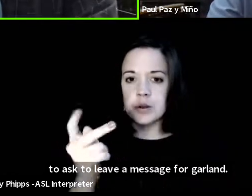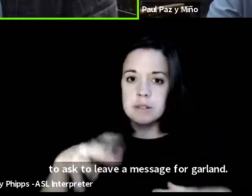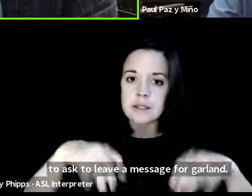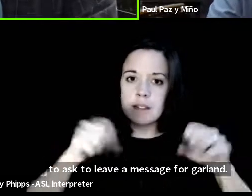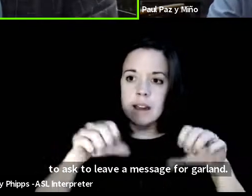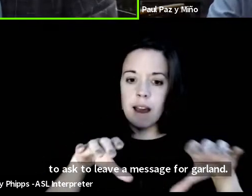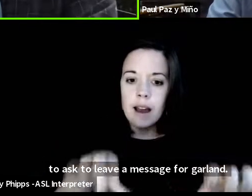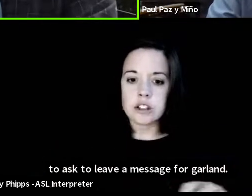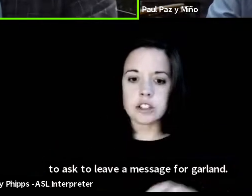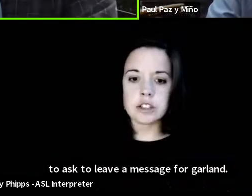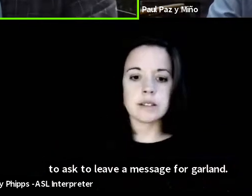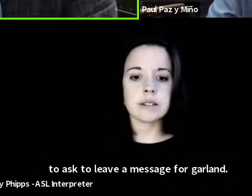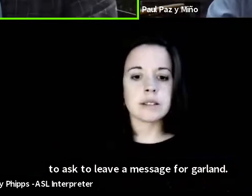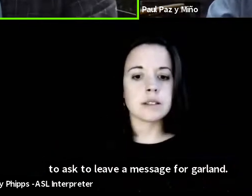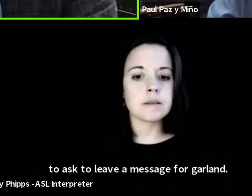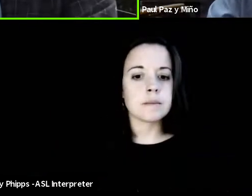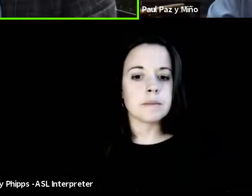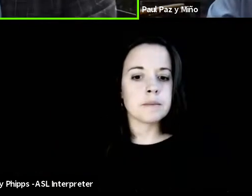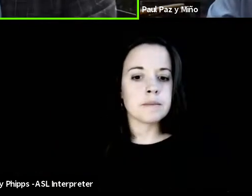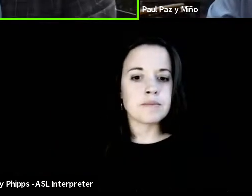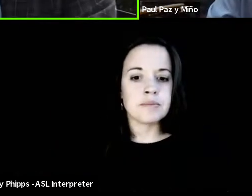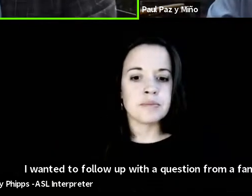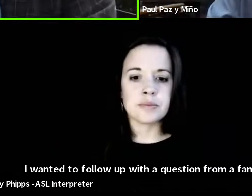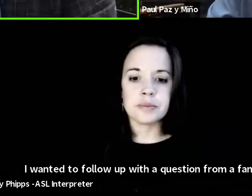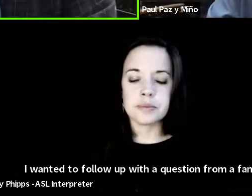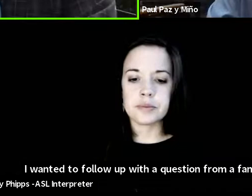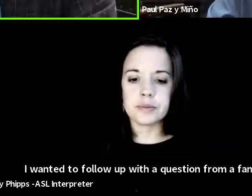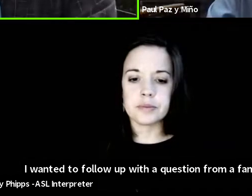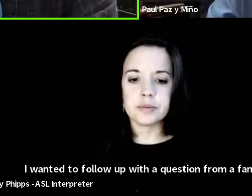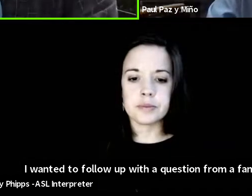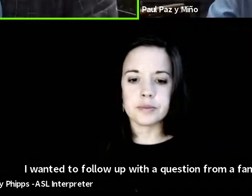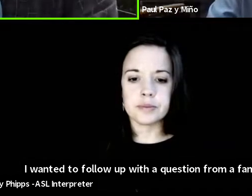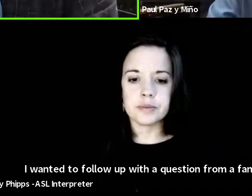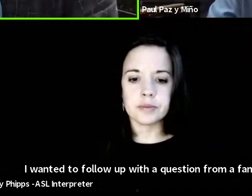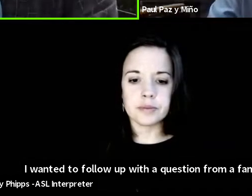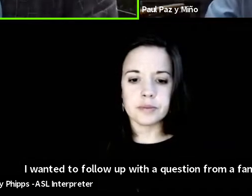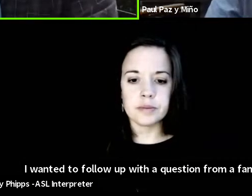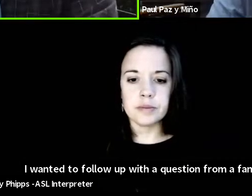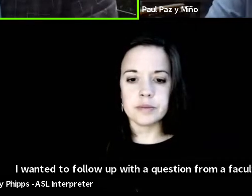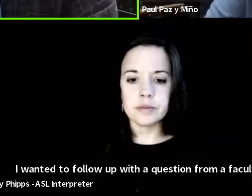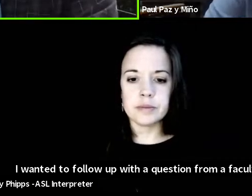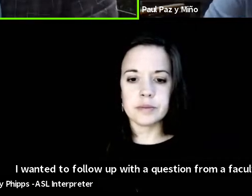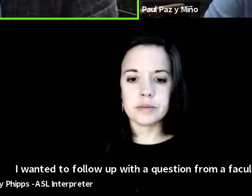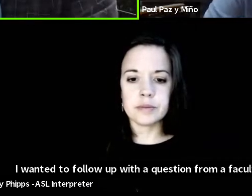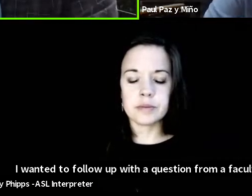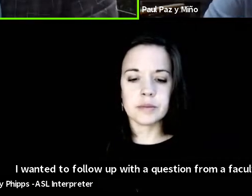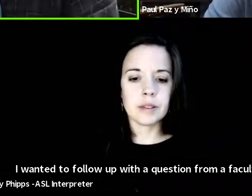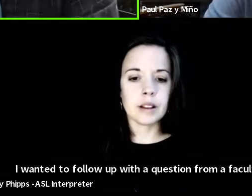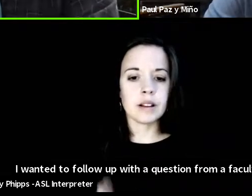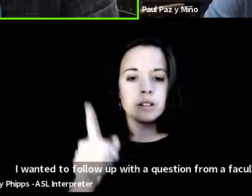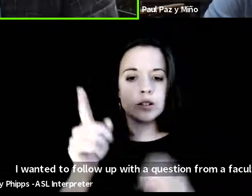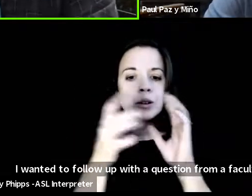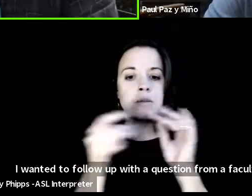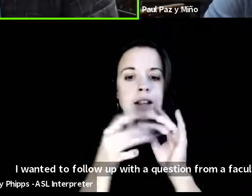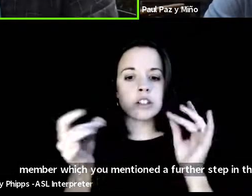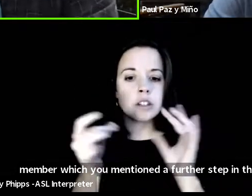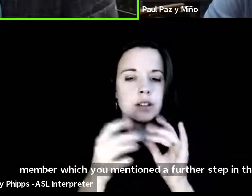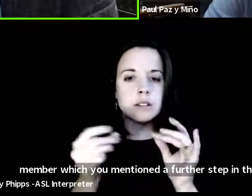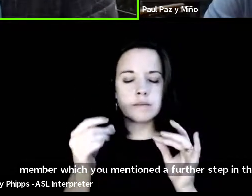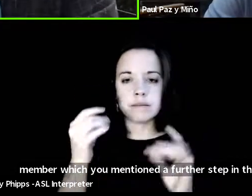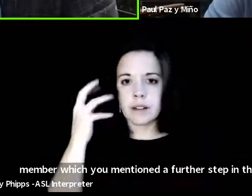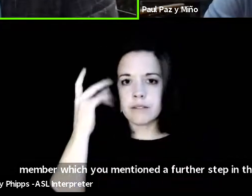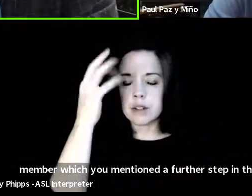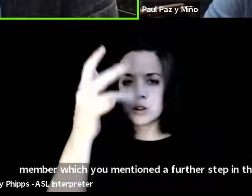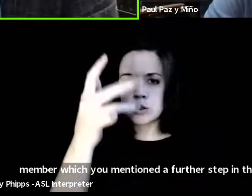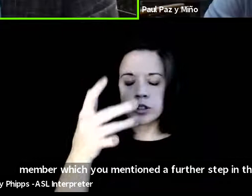i wanted to follow up with um a question from a faculty member which um you mentioned um a further step in the future of